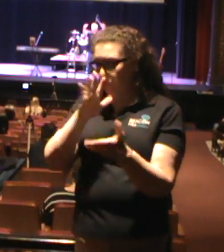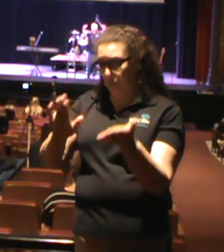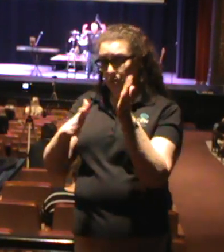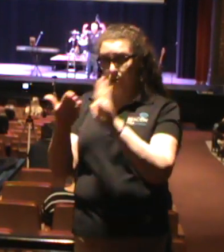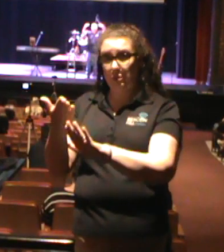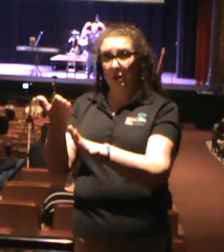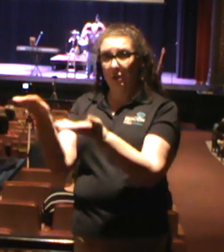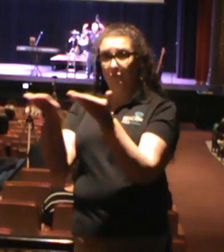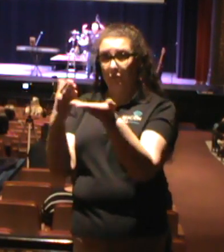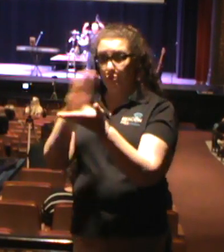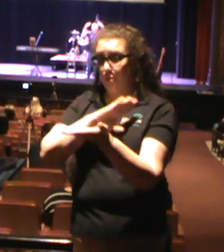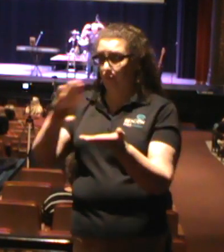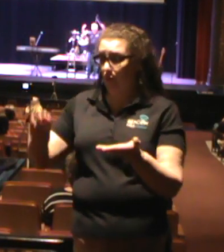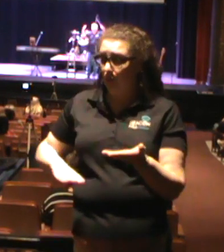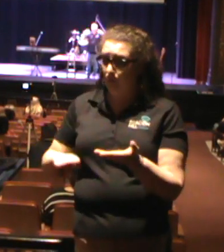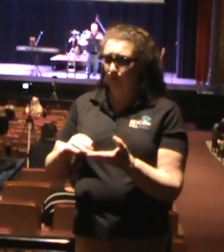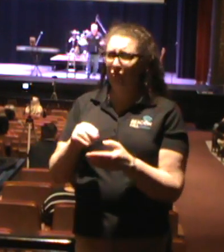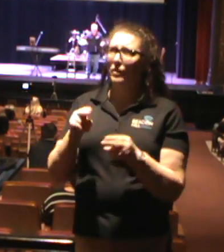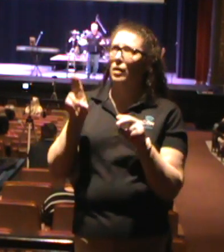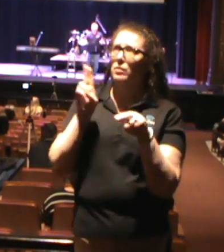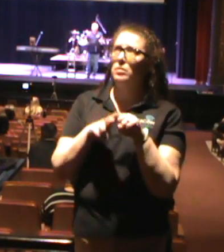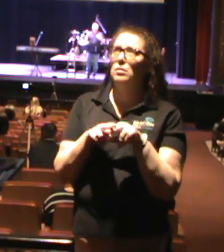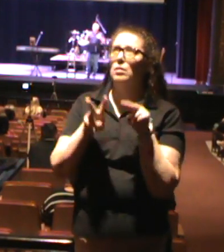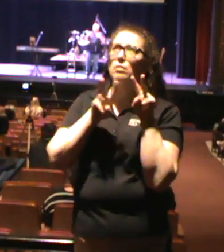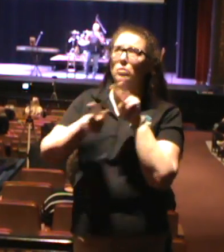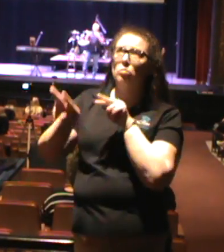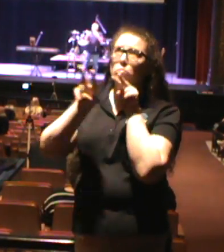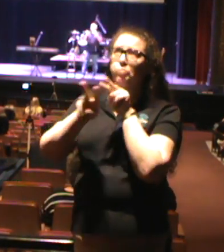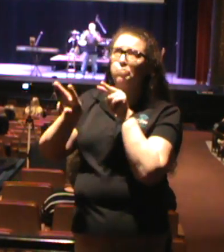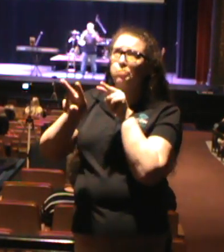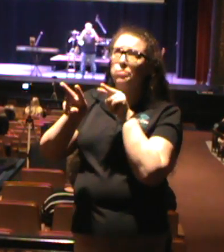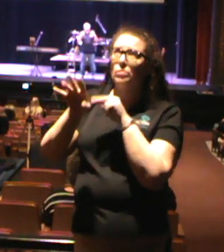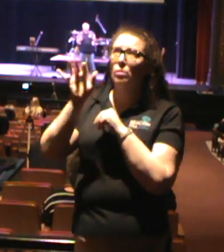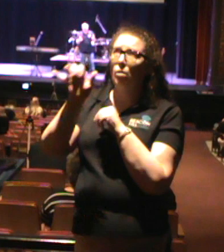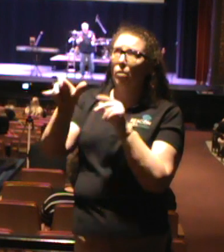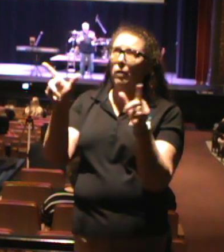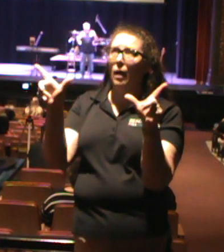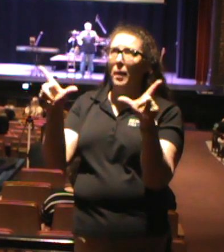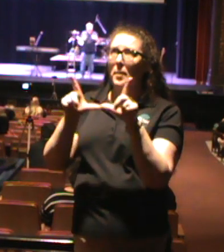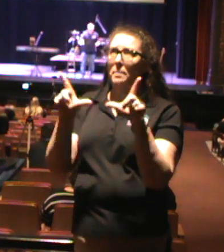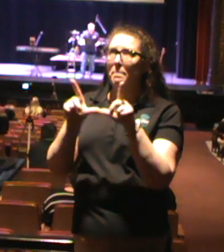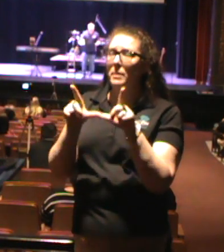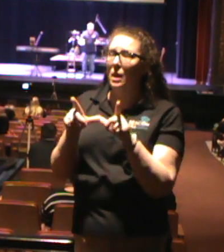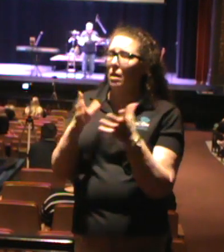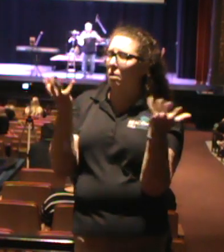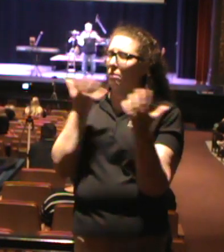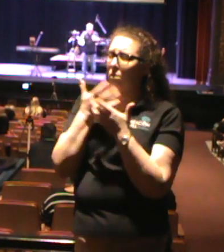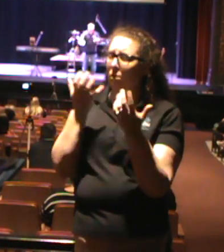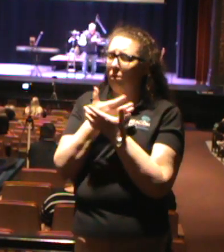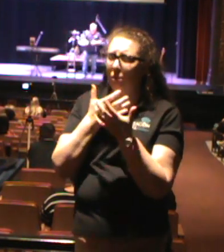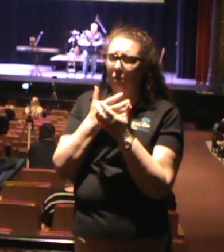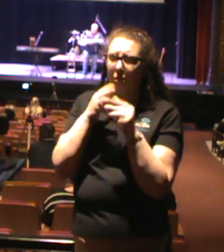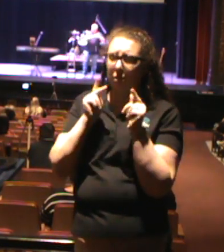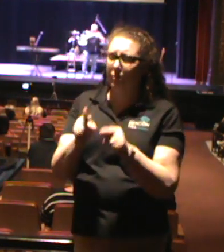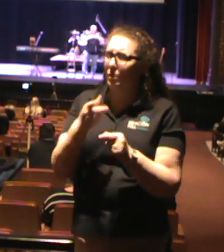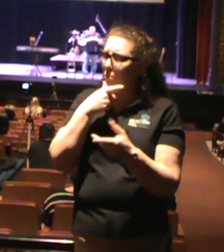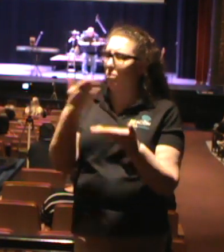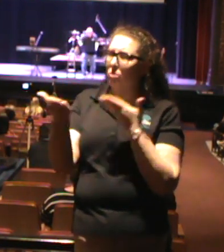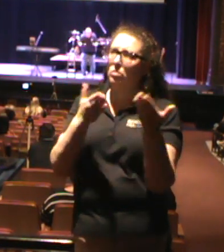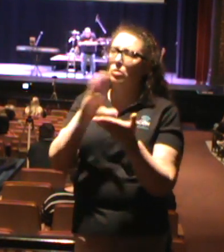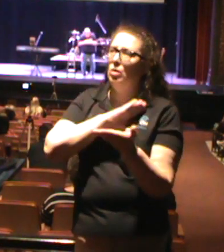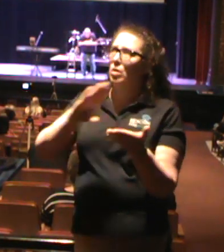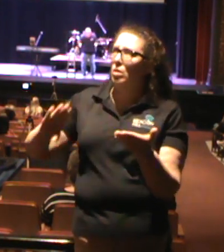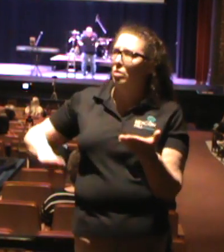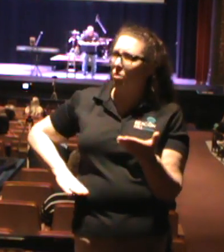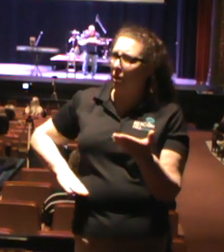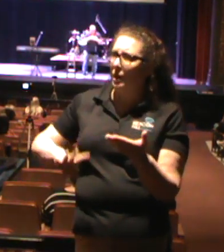serving Christ. I sit there and I look at that board and I have just sit there in awe of the people who would serve Christ to the